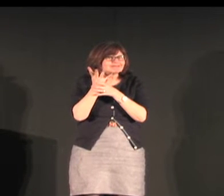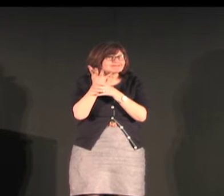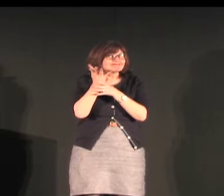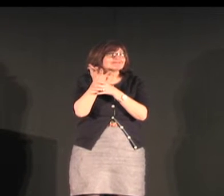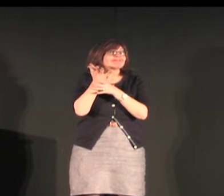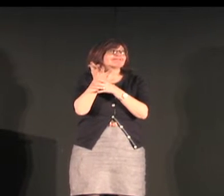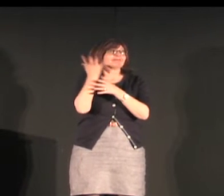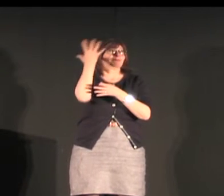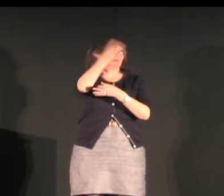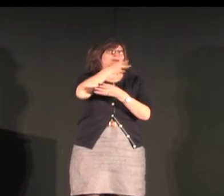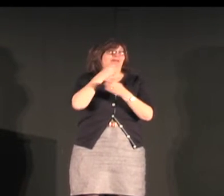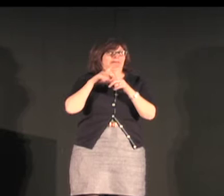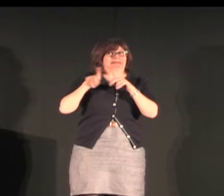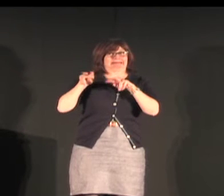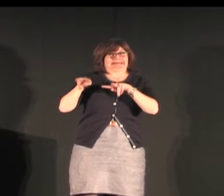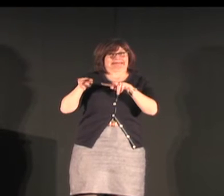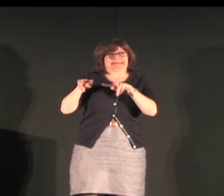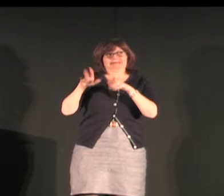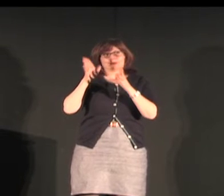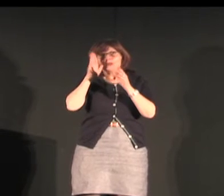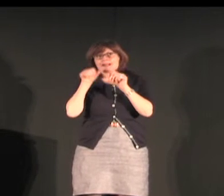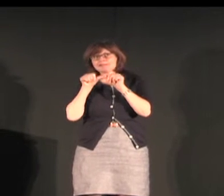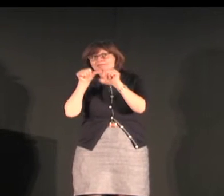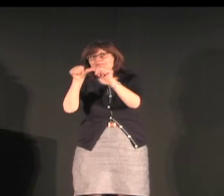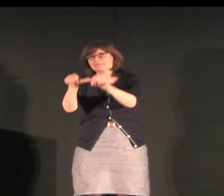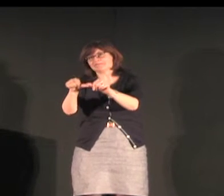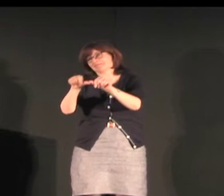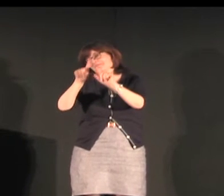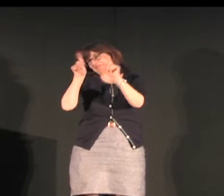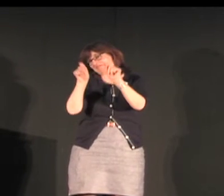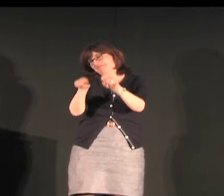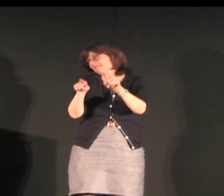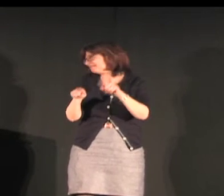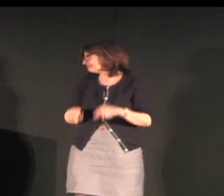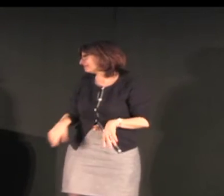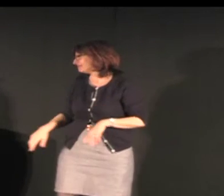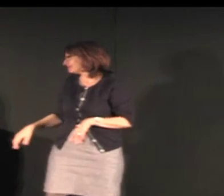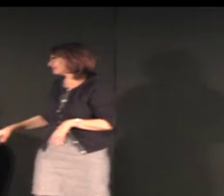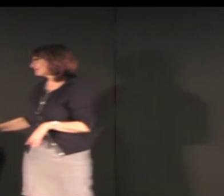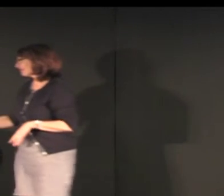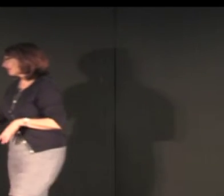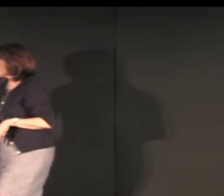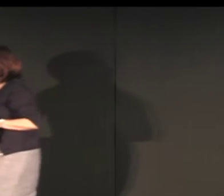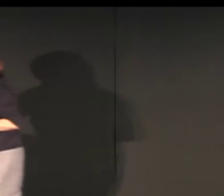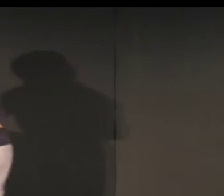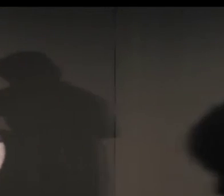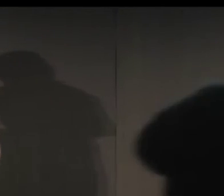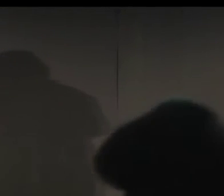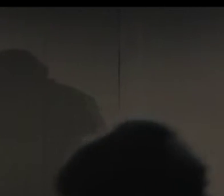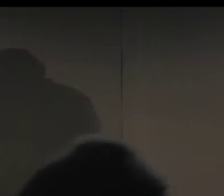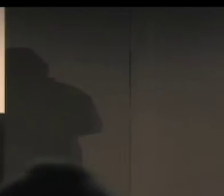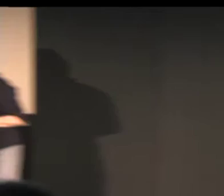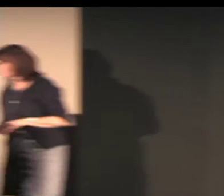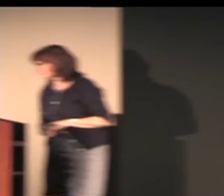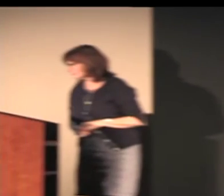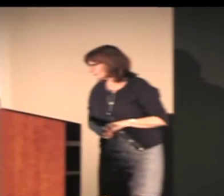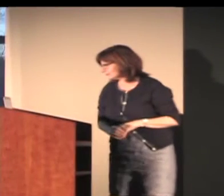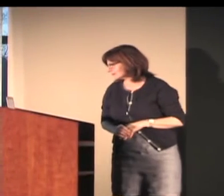our language is treated like flowers in a hothouse we want to be careful that we keep it going and make sure that it flourishes